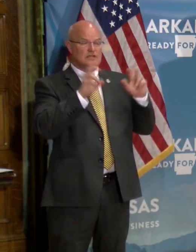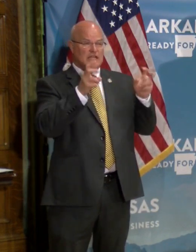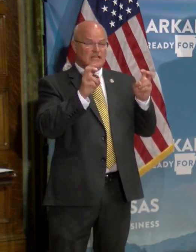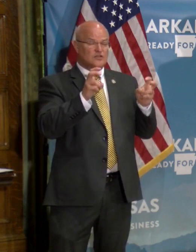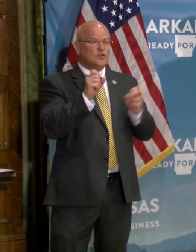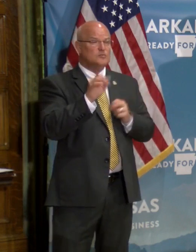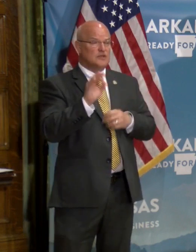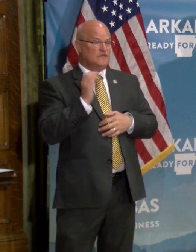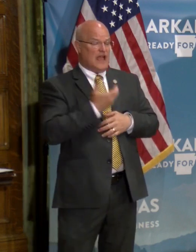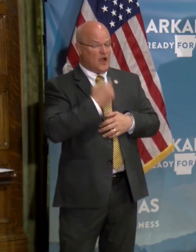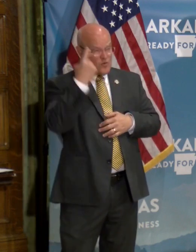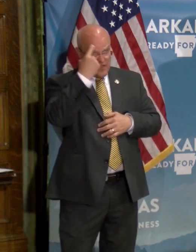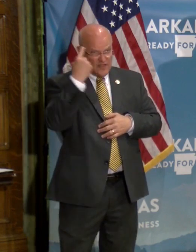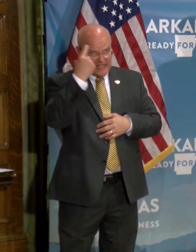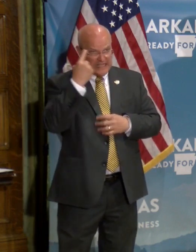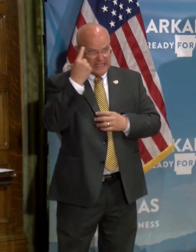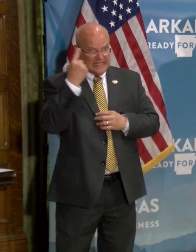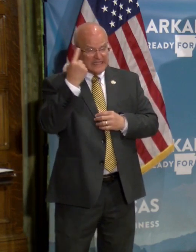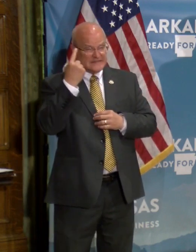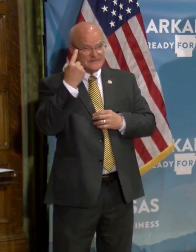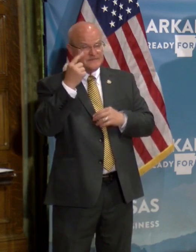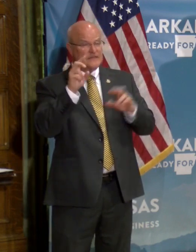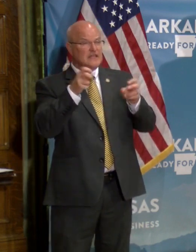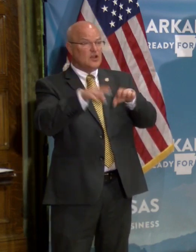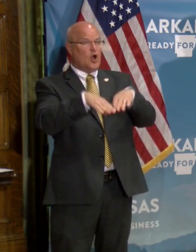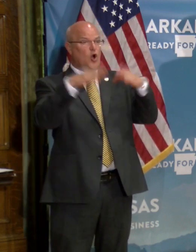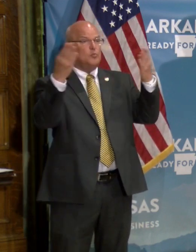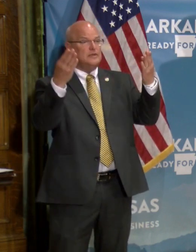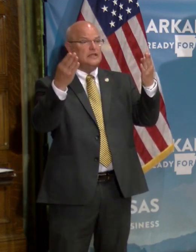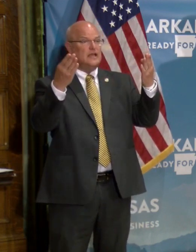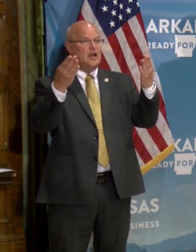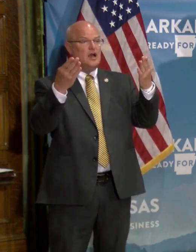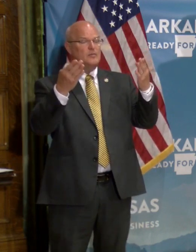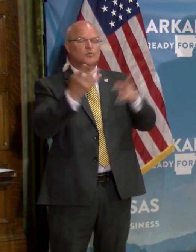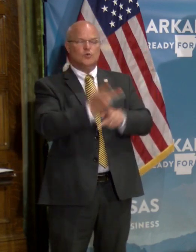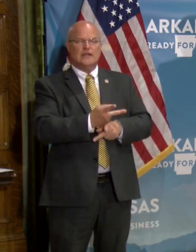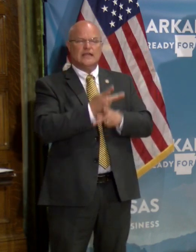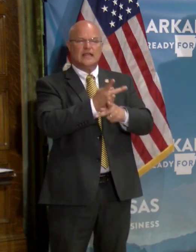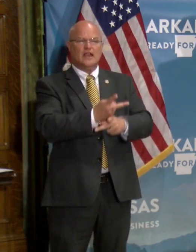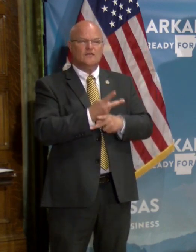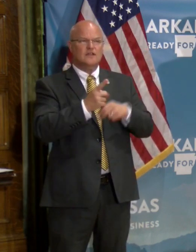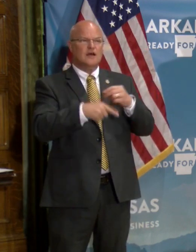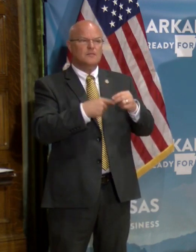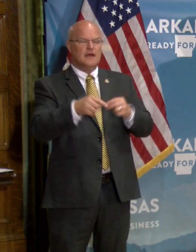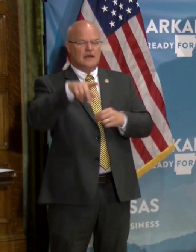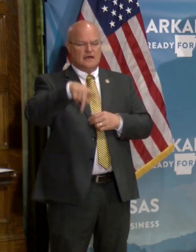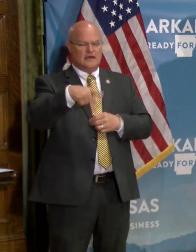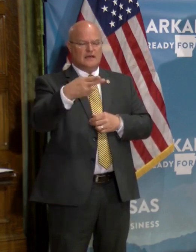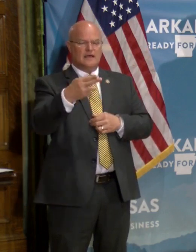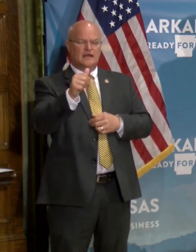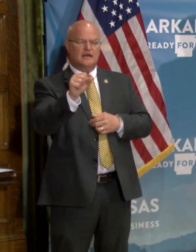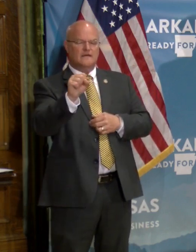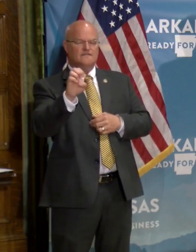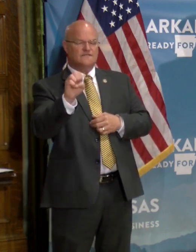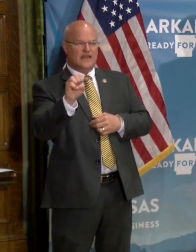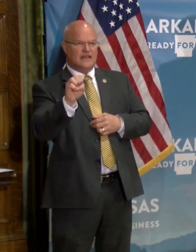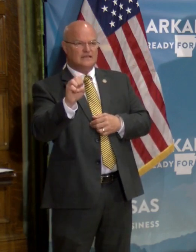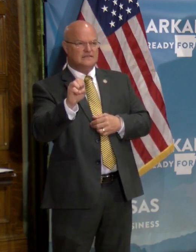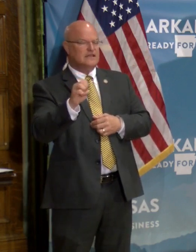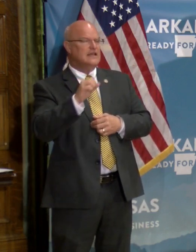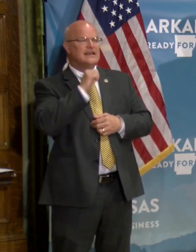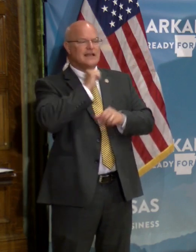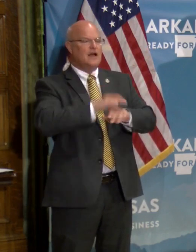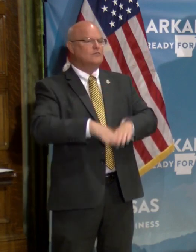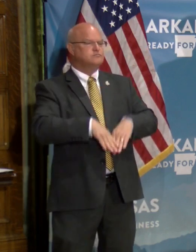of, uh, our thinking, uh, in opening up, we're very careful about phasing it in. We didn't all open up